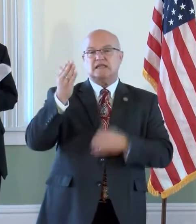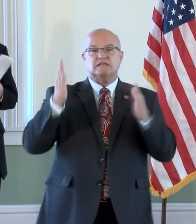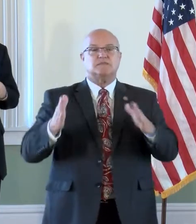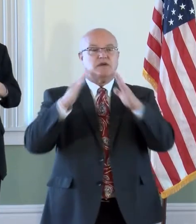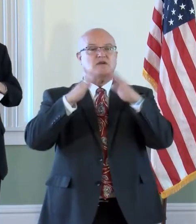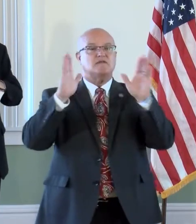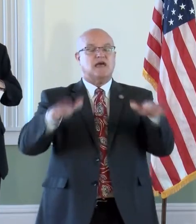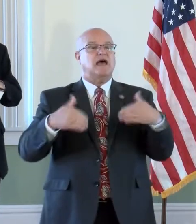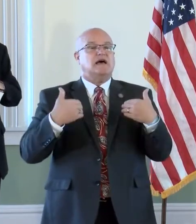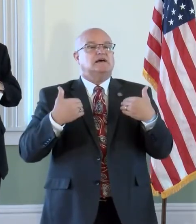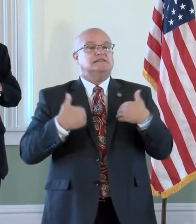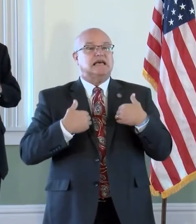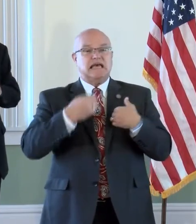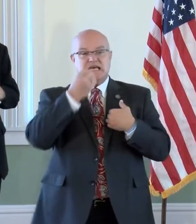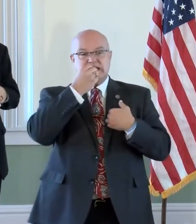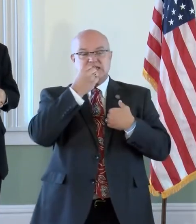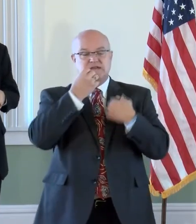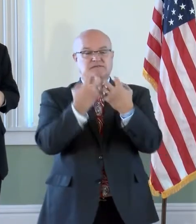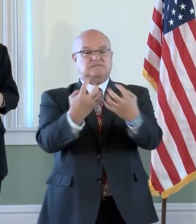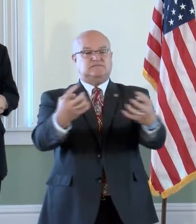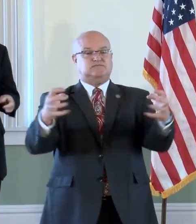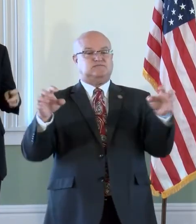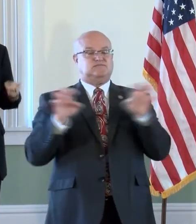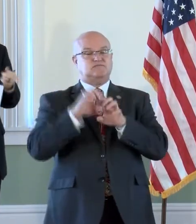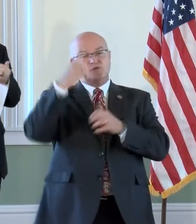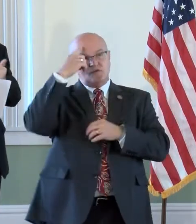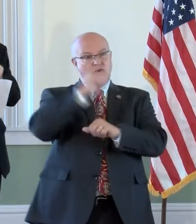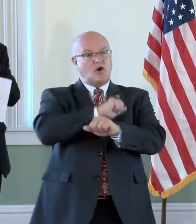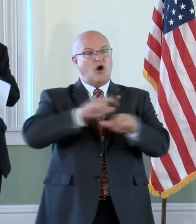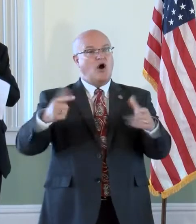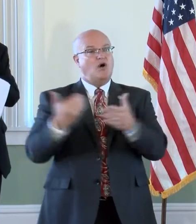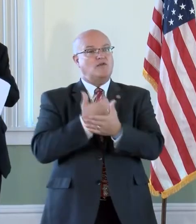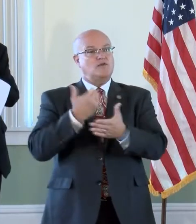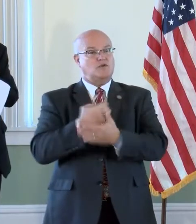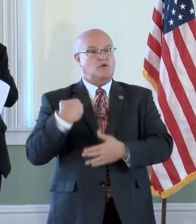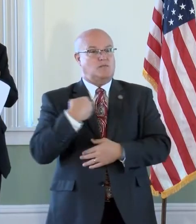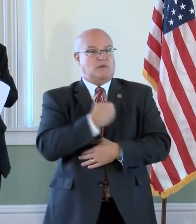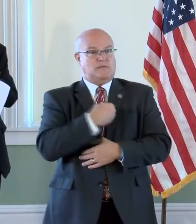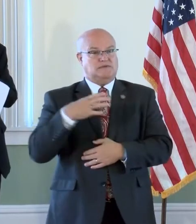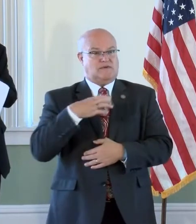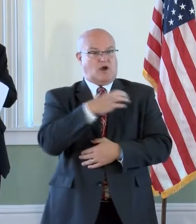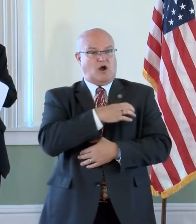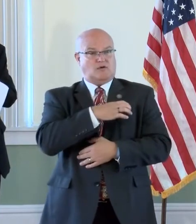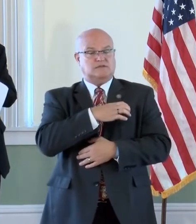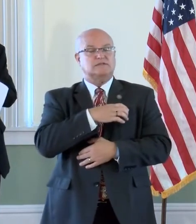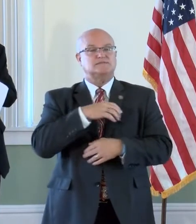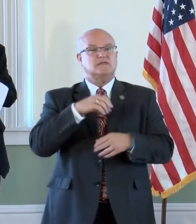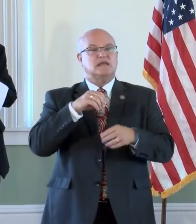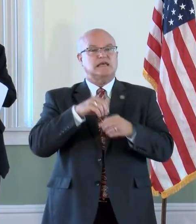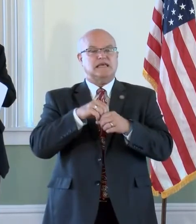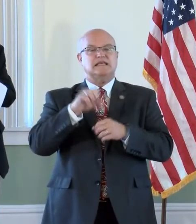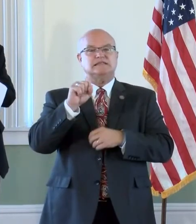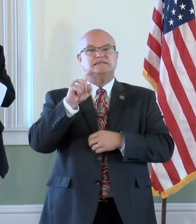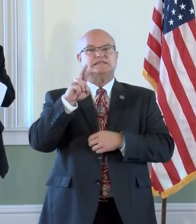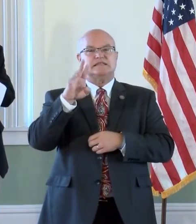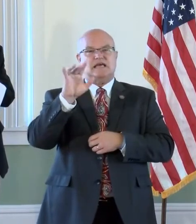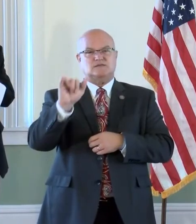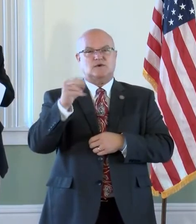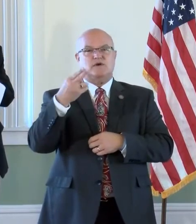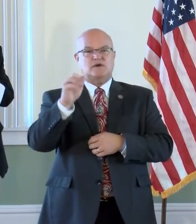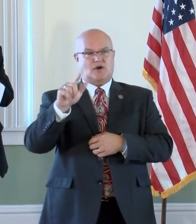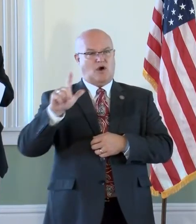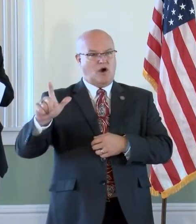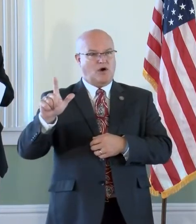hosted dinner for all of the new members of Congress in Statuary Hall